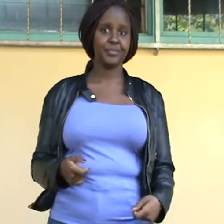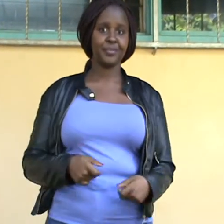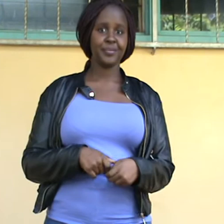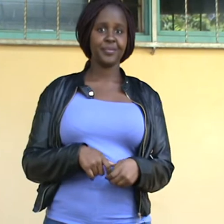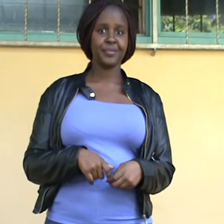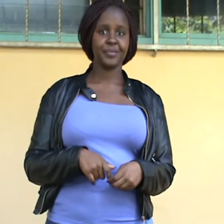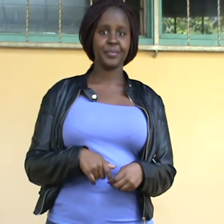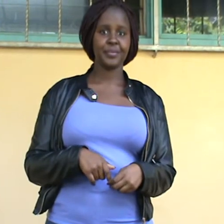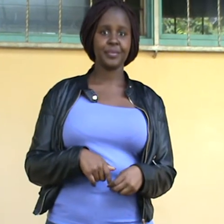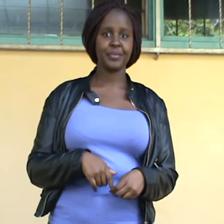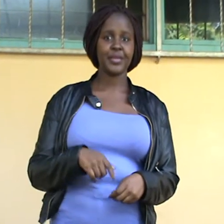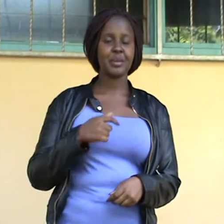I need to complete my dreams.